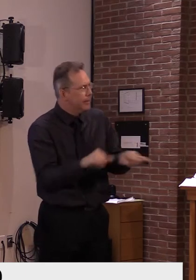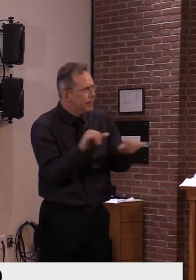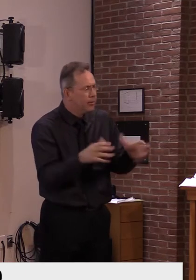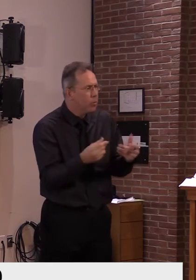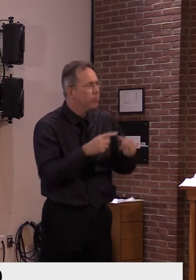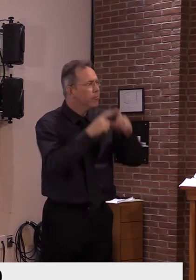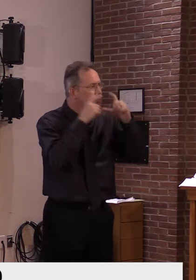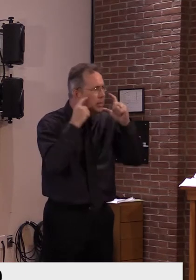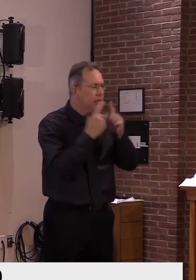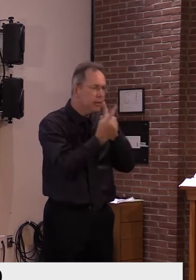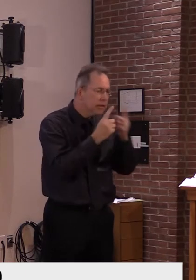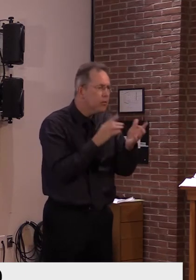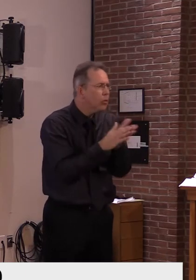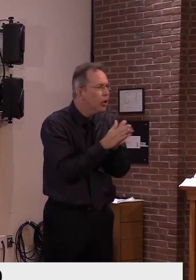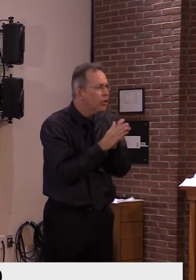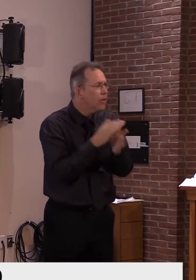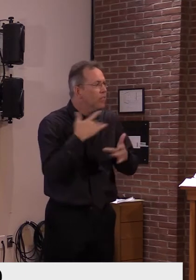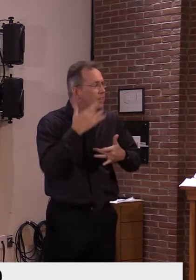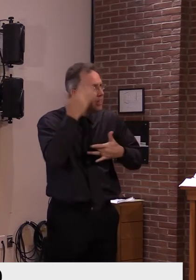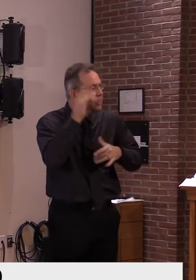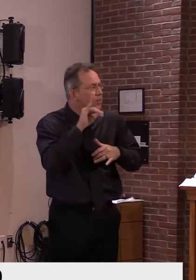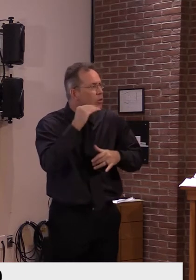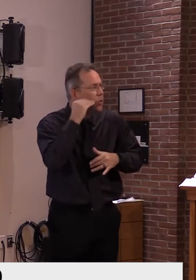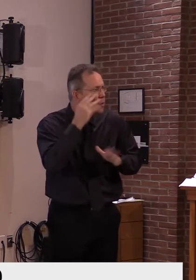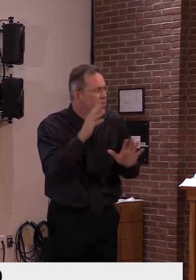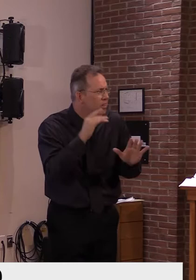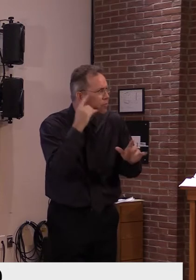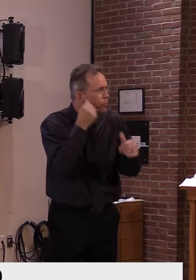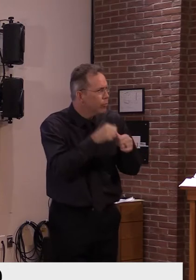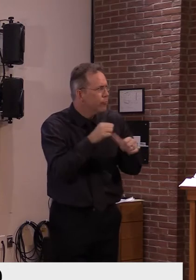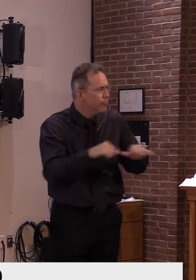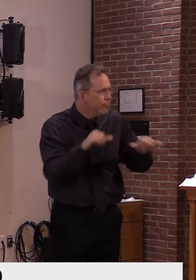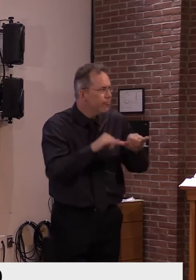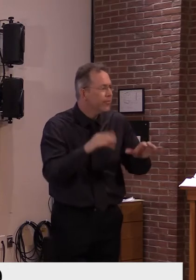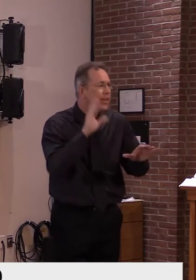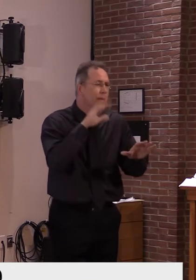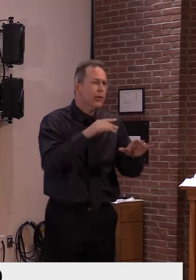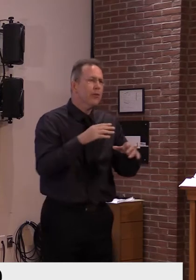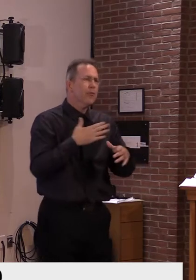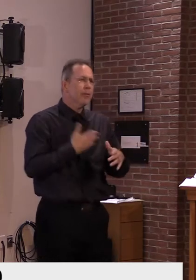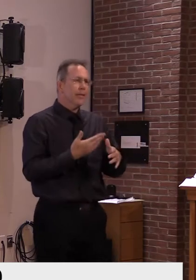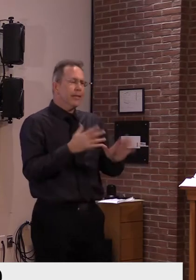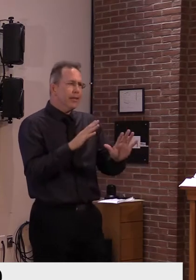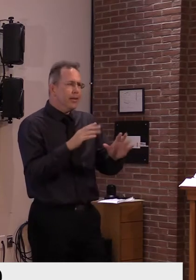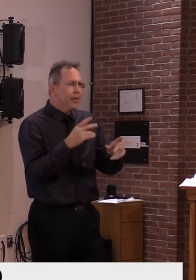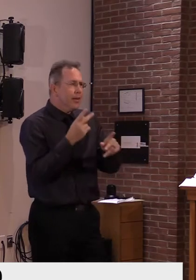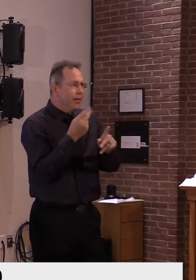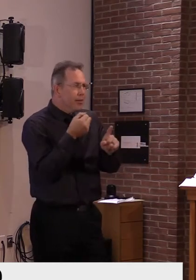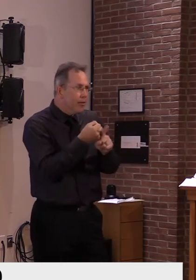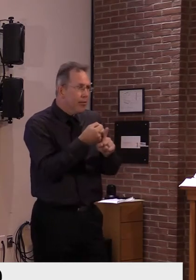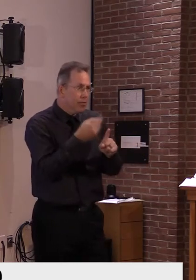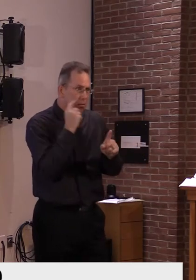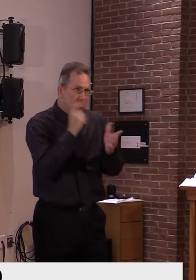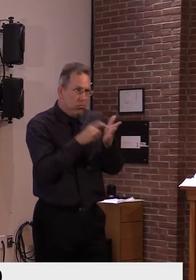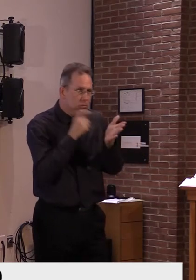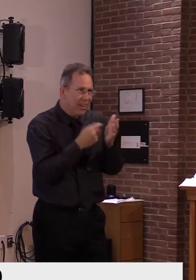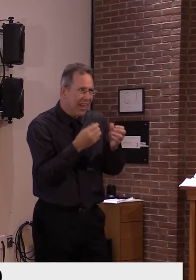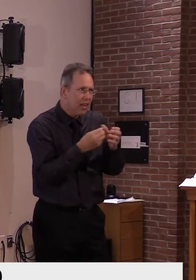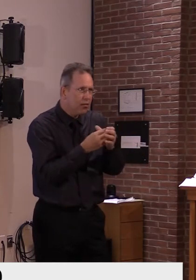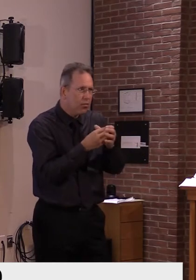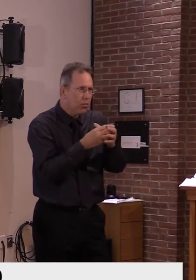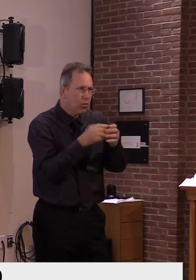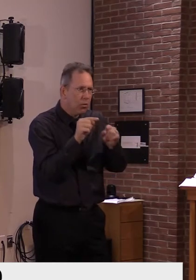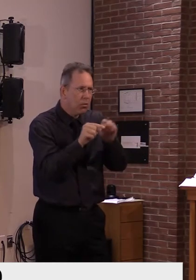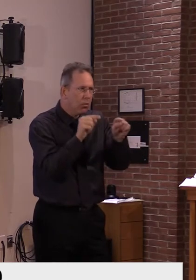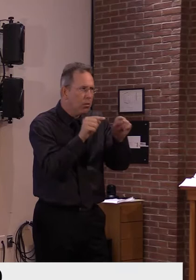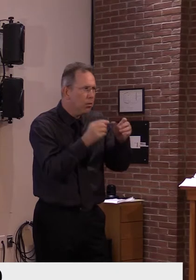give us concern, but it is different now than it's been pretty much at any other point during the pandemic, but for early on in that first peak